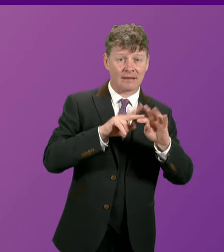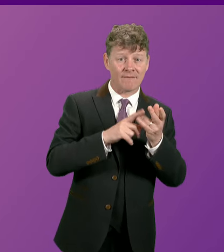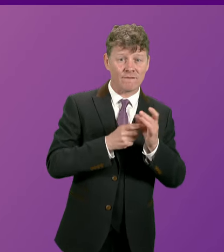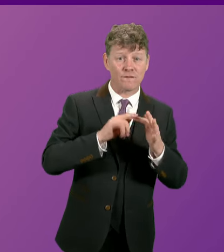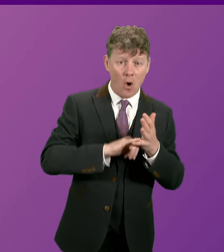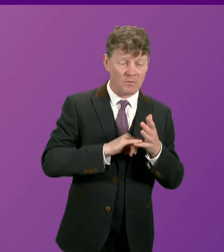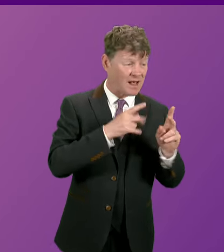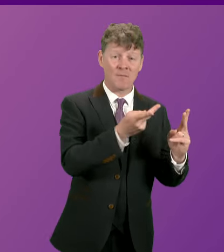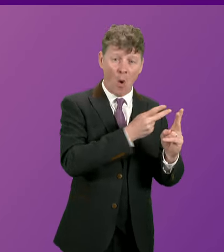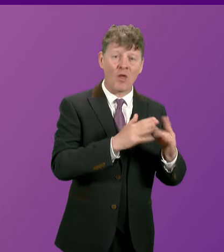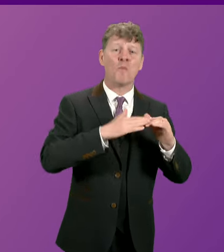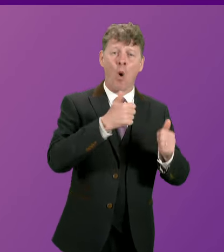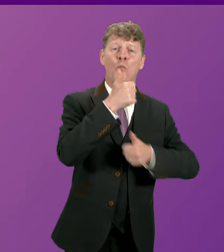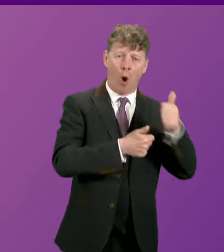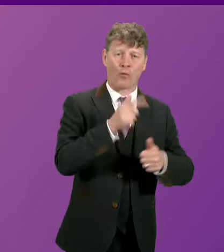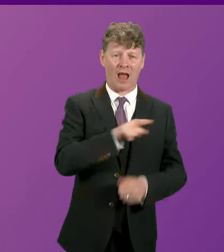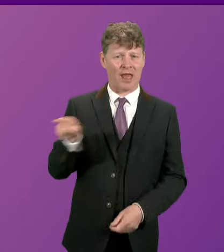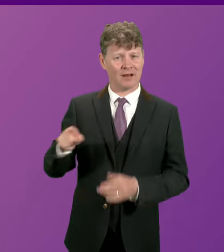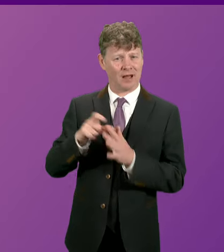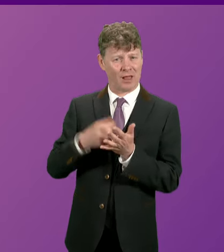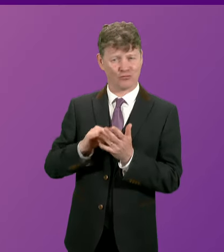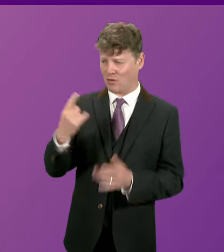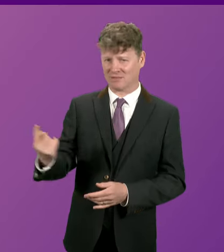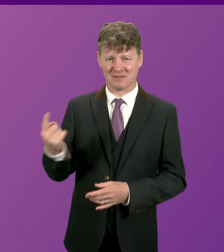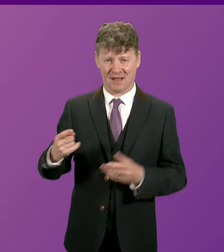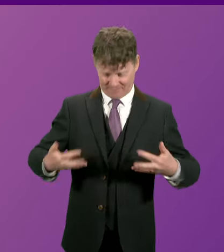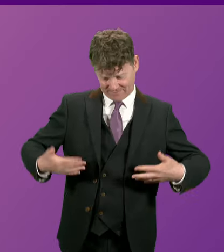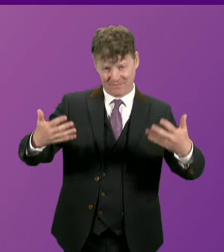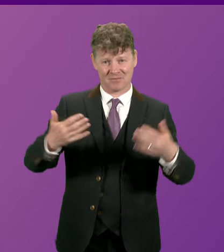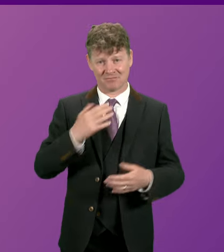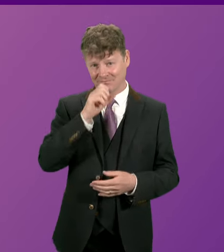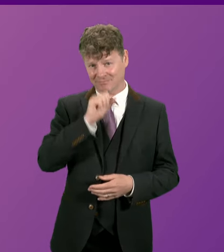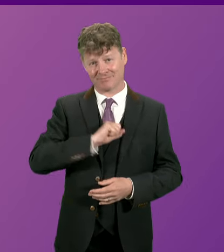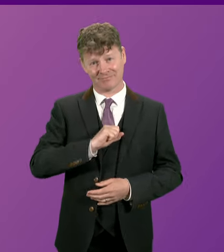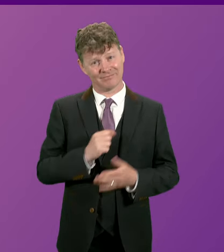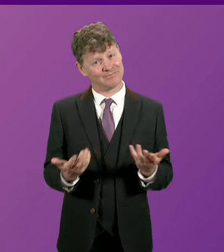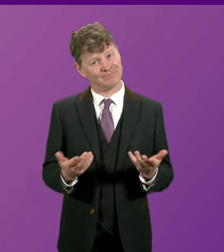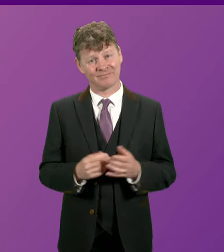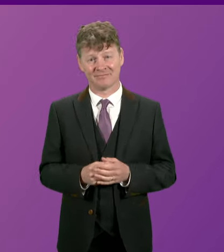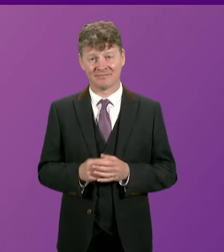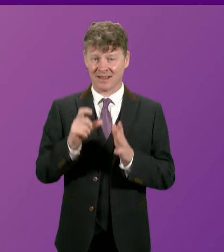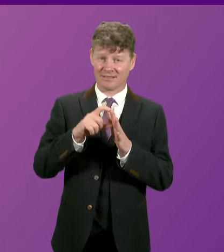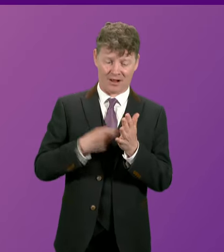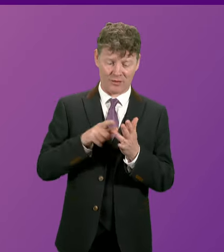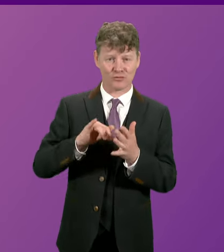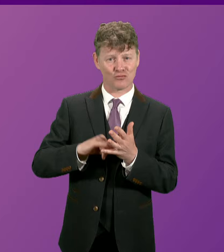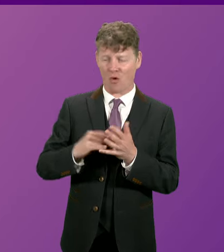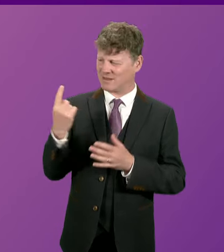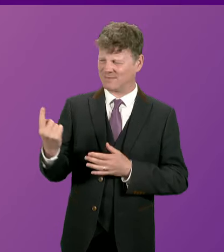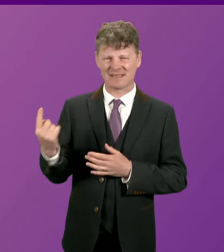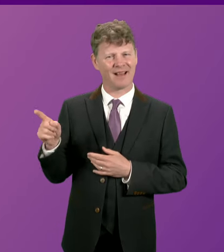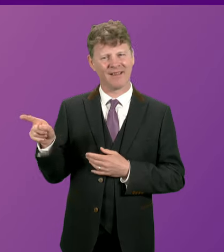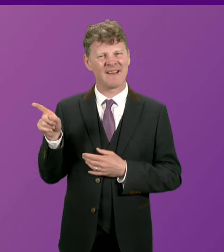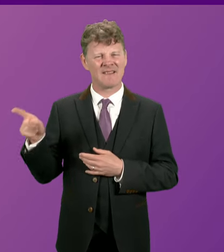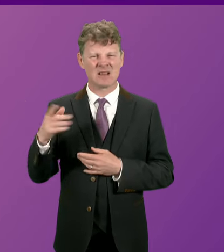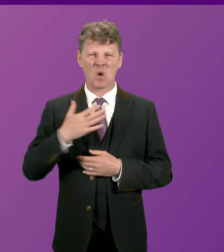popular than Douglas Ross' presiding officer. And Douglas Ross... Douglas Ross seems absolutely determined